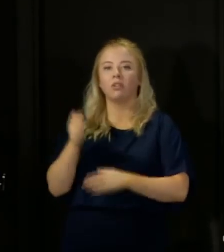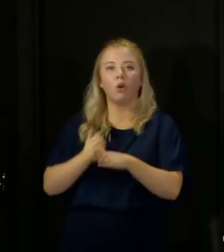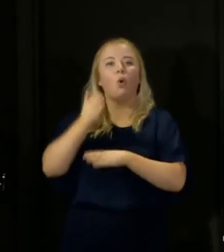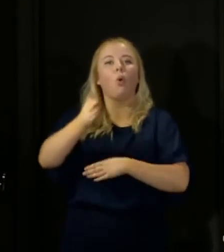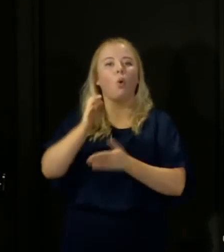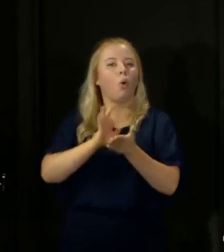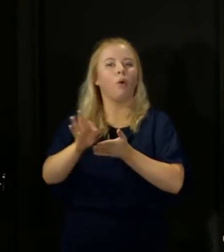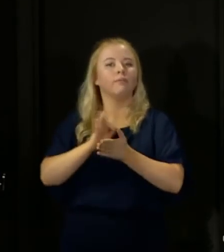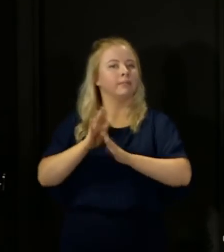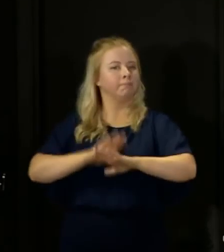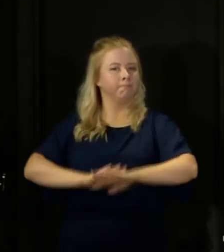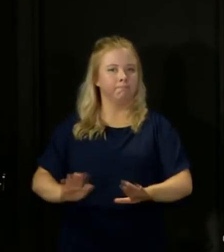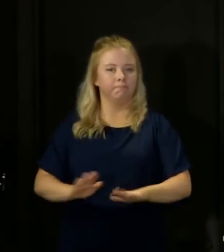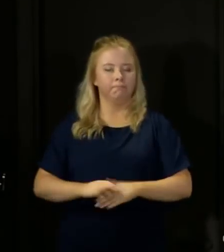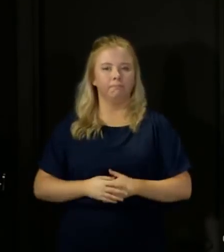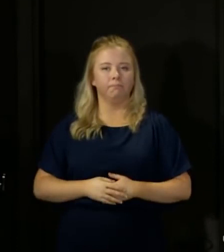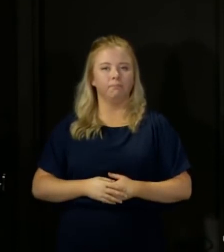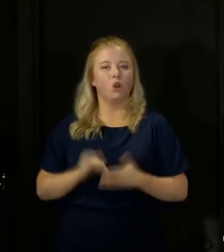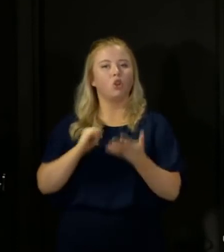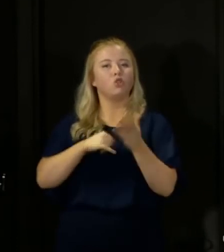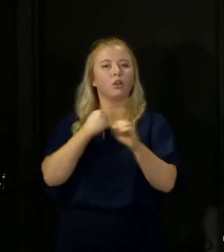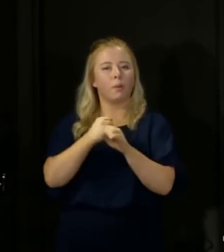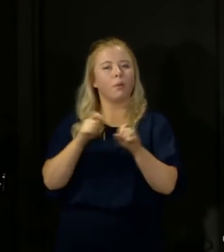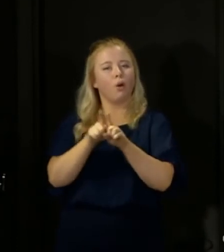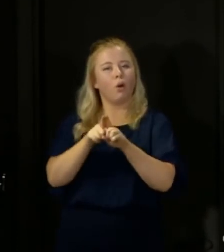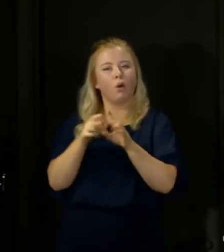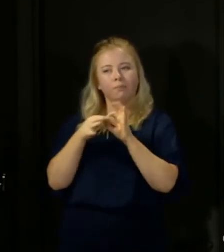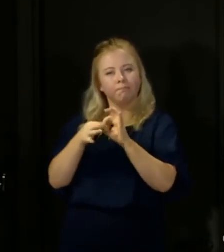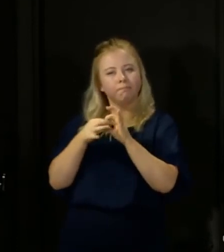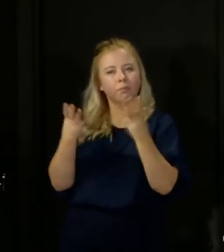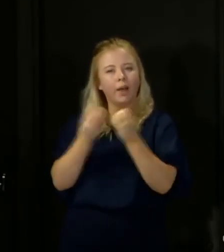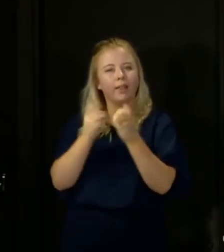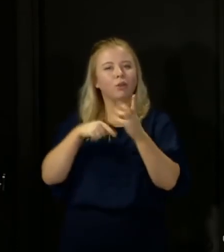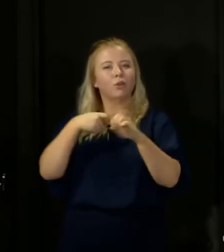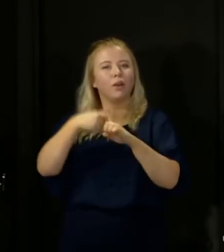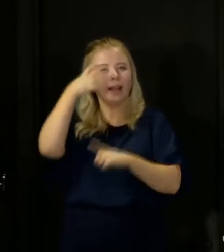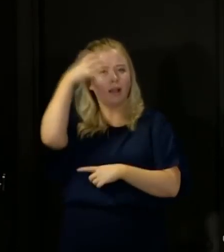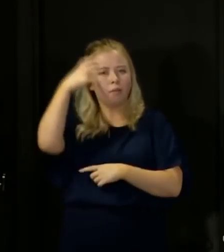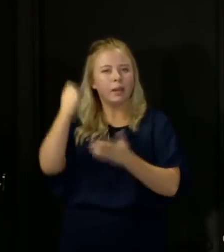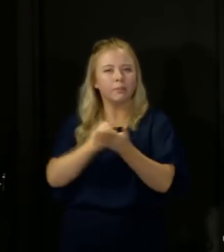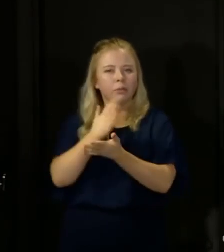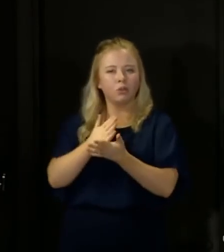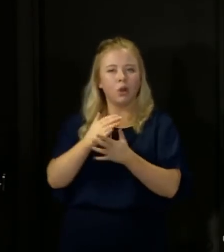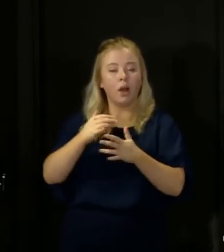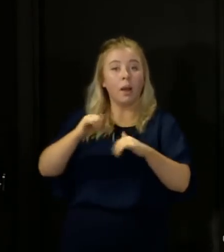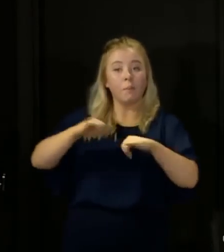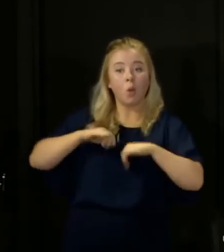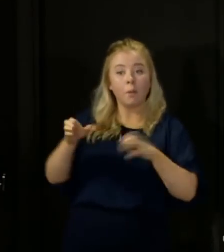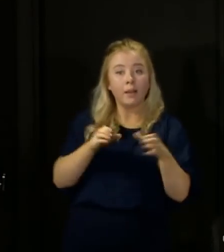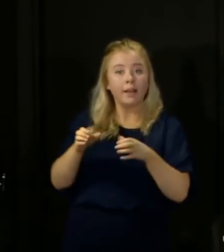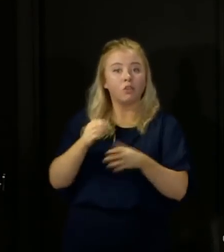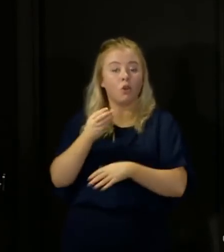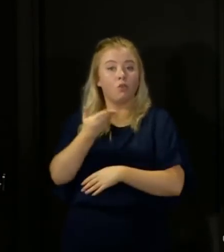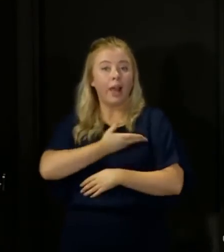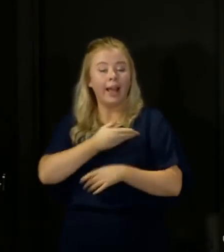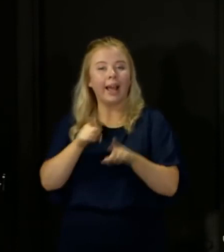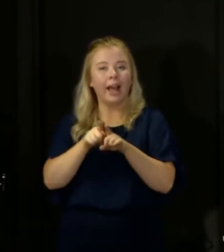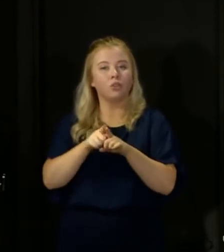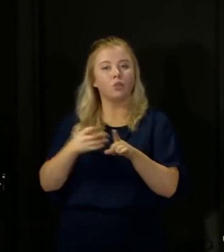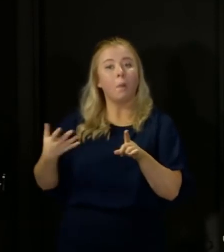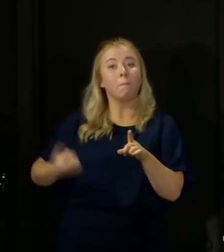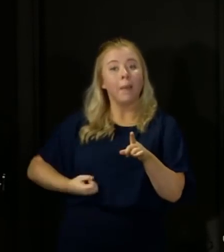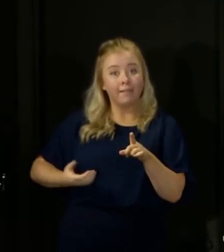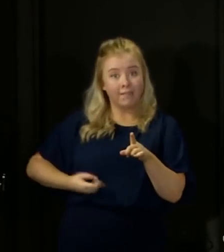work. The Scottish Government is also in contact with the UK Government to ensure that employment rights and entitlement to benefits, including